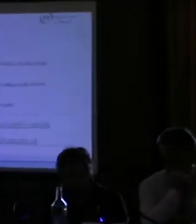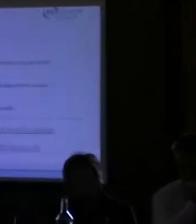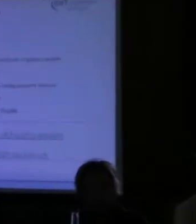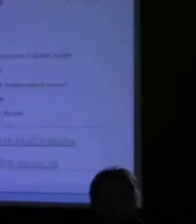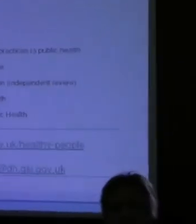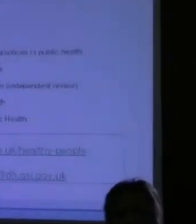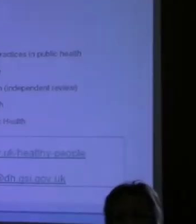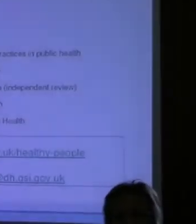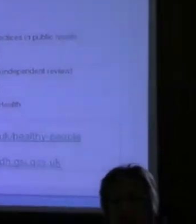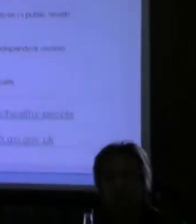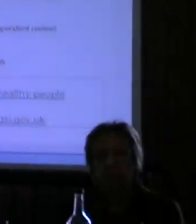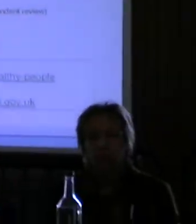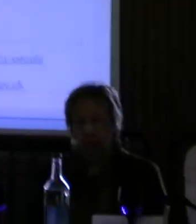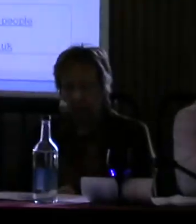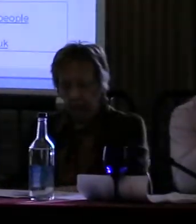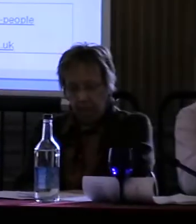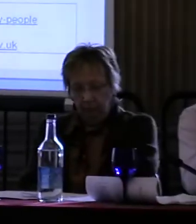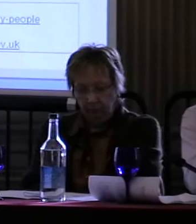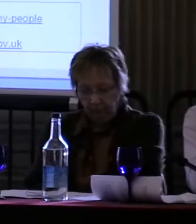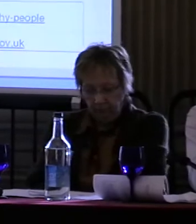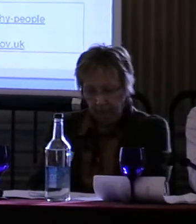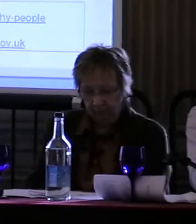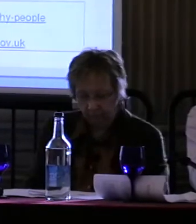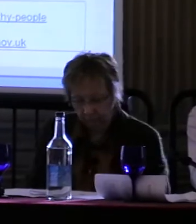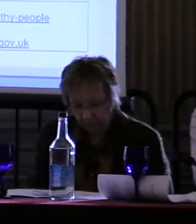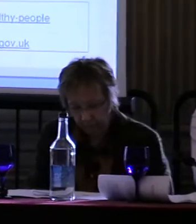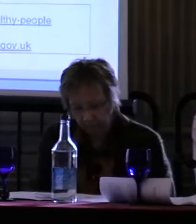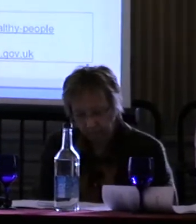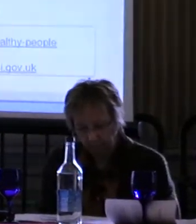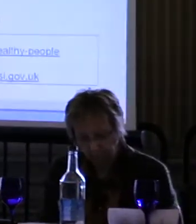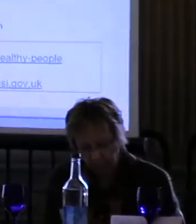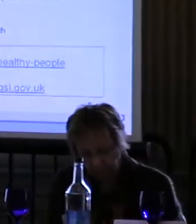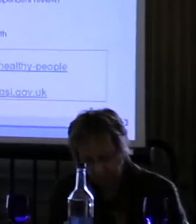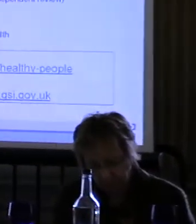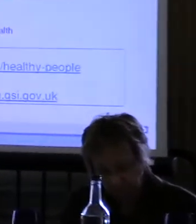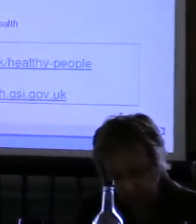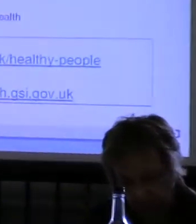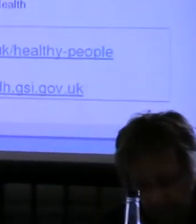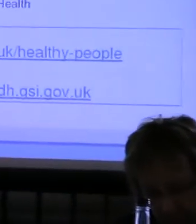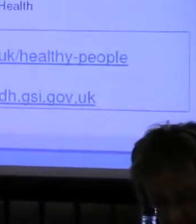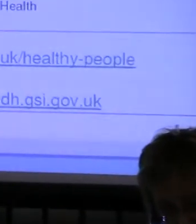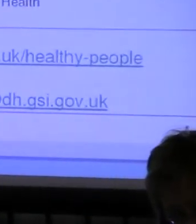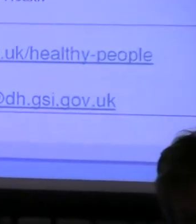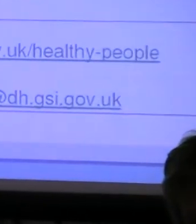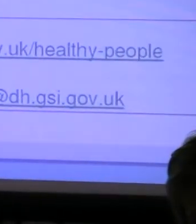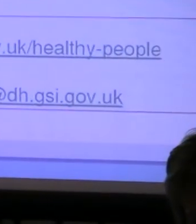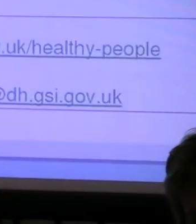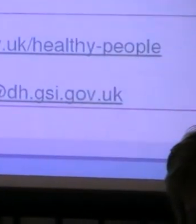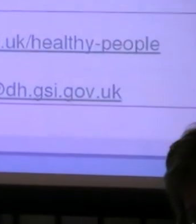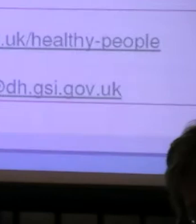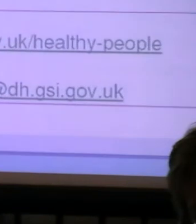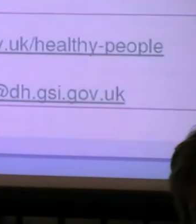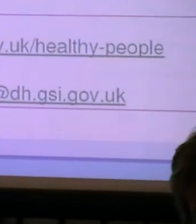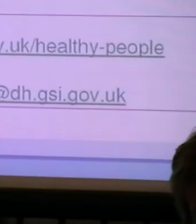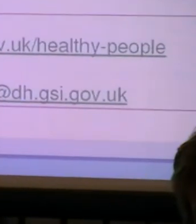7th of March. In fact, that has been put back. So they're all end of March. We are having a series of events